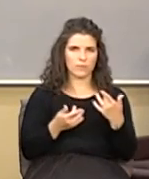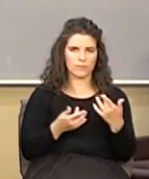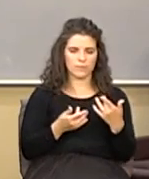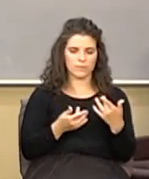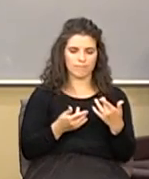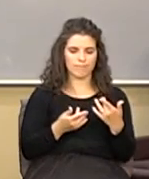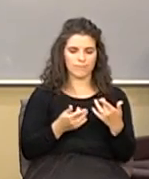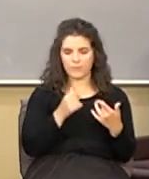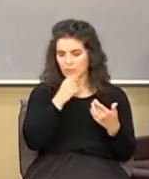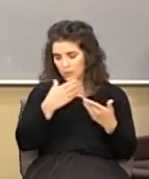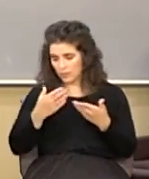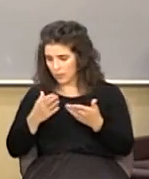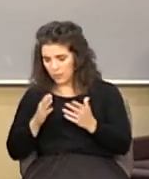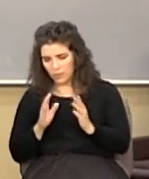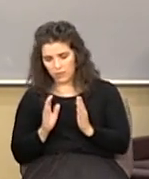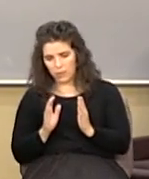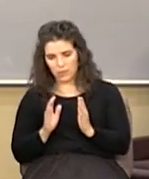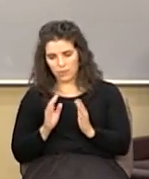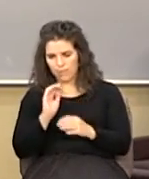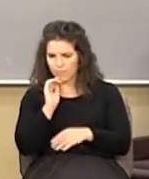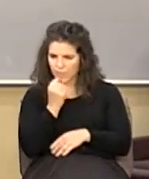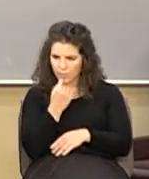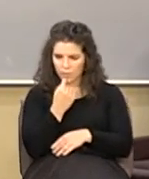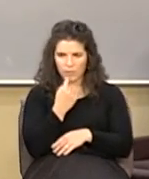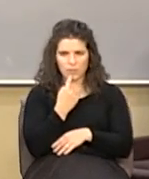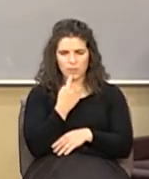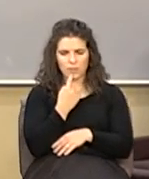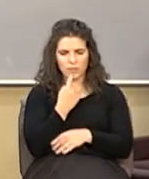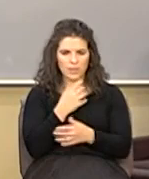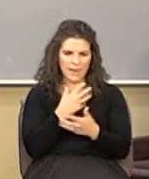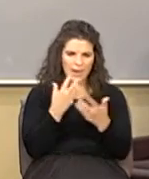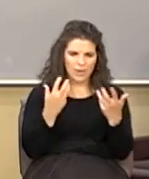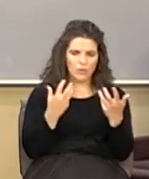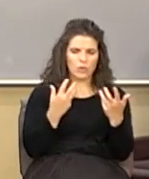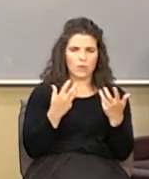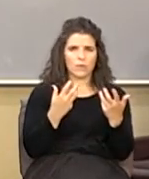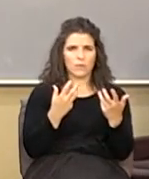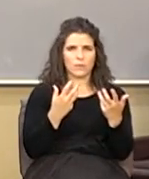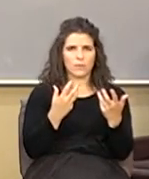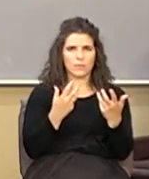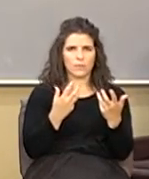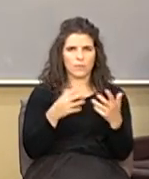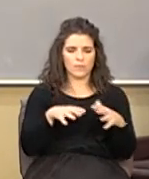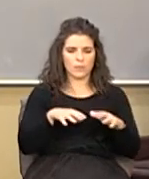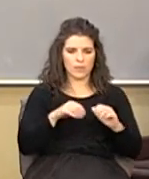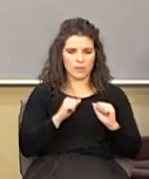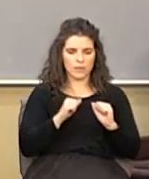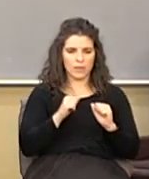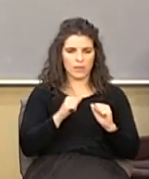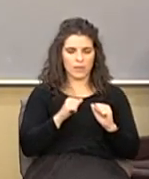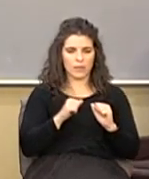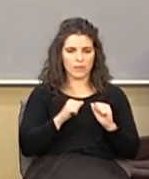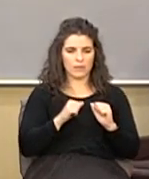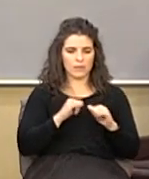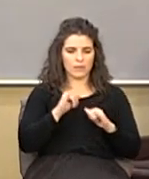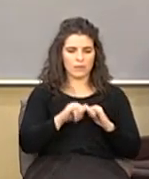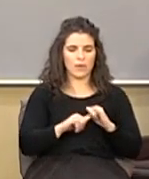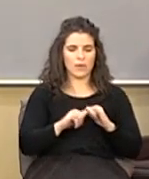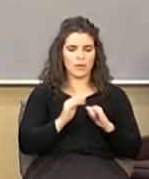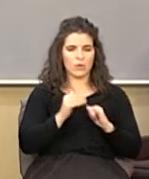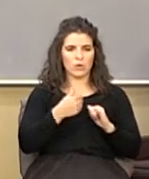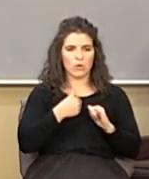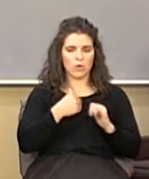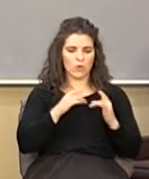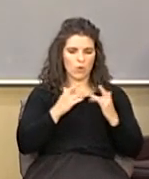that doesn't allow bitterness and anger to take residence because it belongs to the Lord